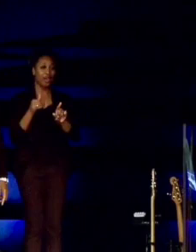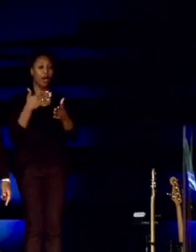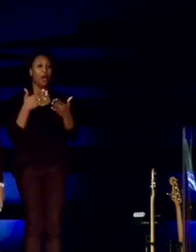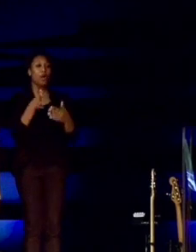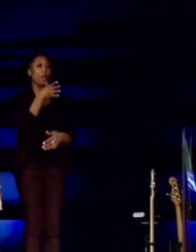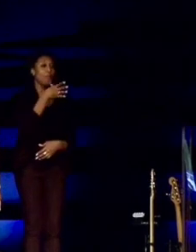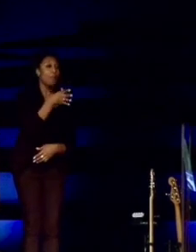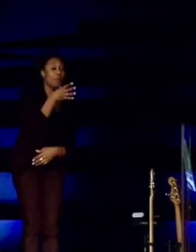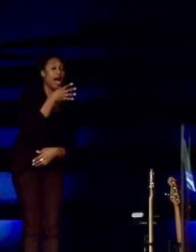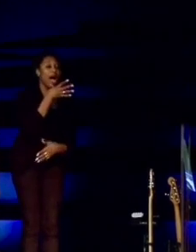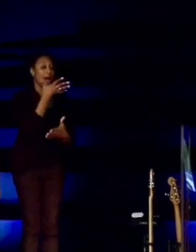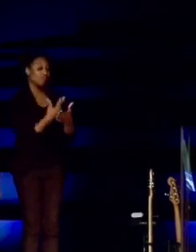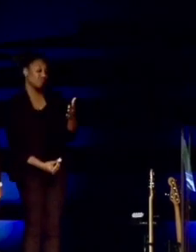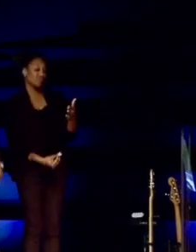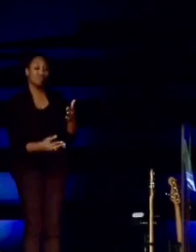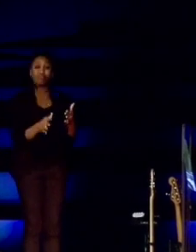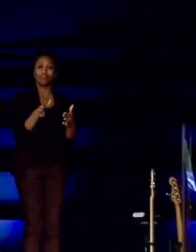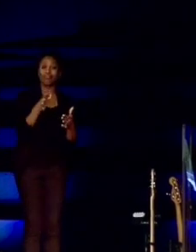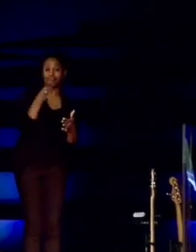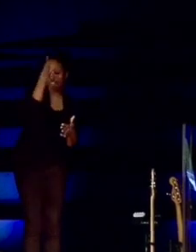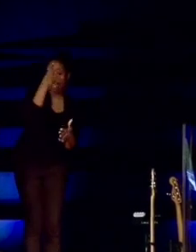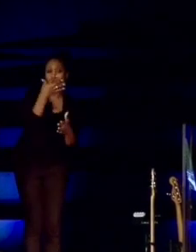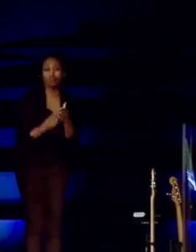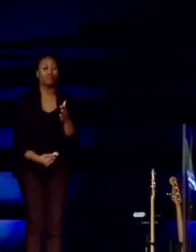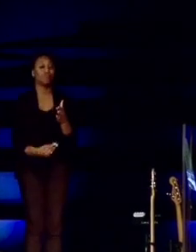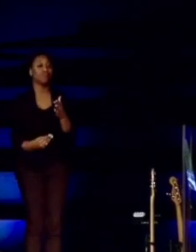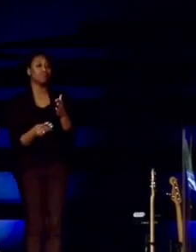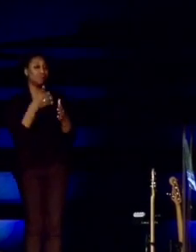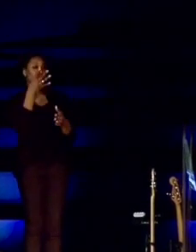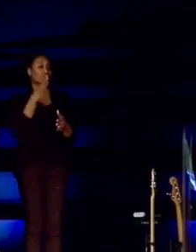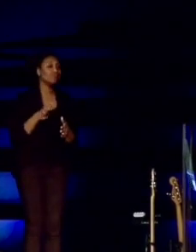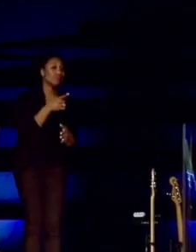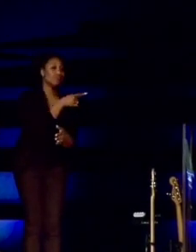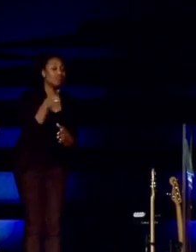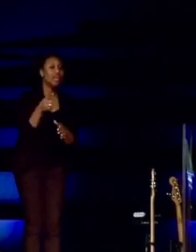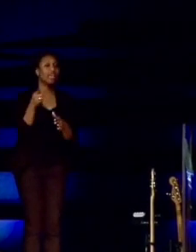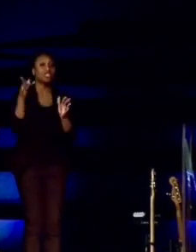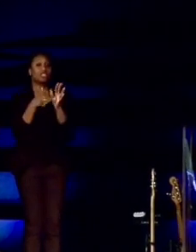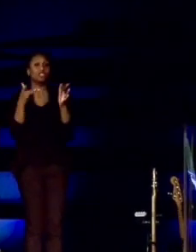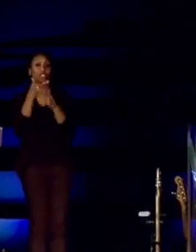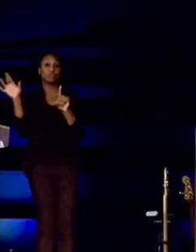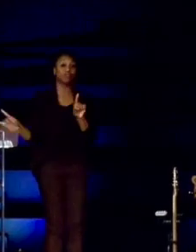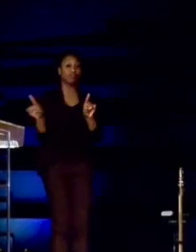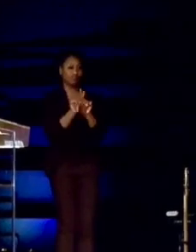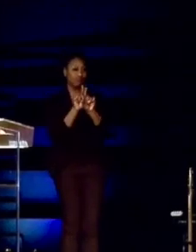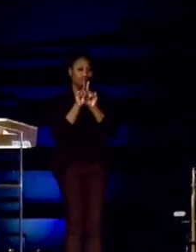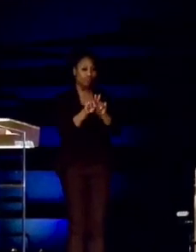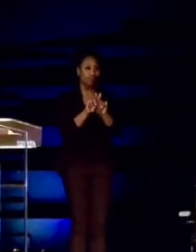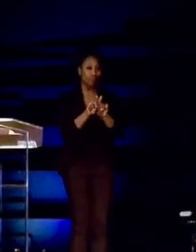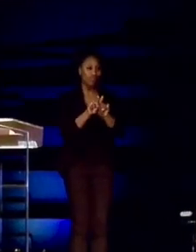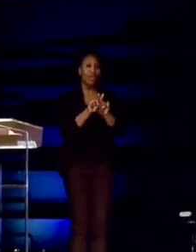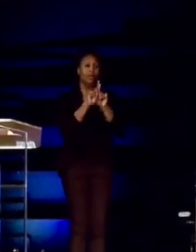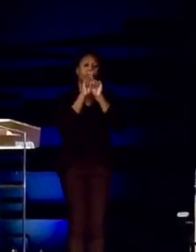mother and your father forsake you, he said, I will be with you. Peace.